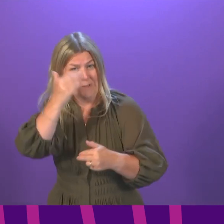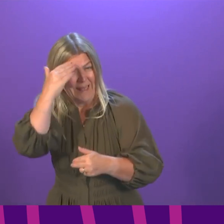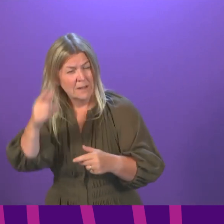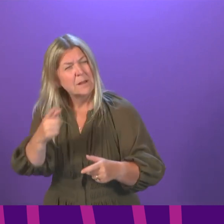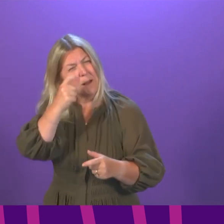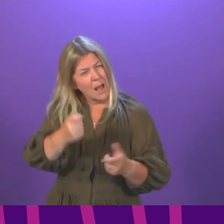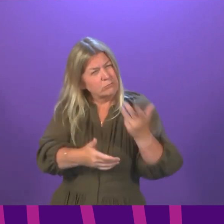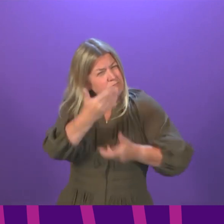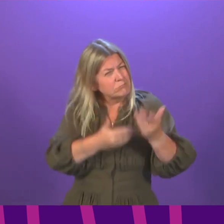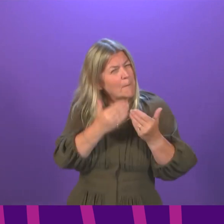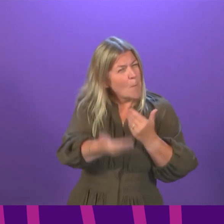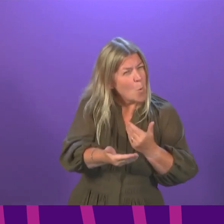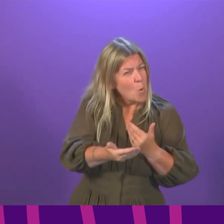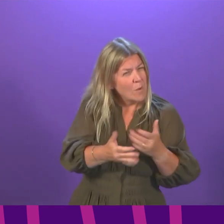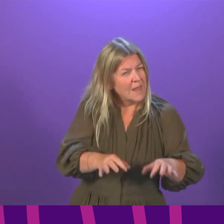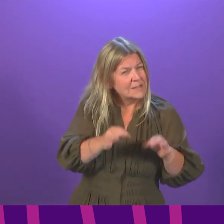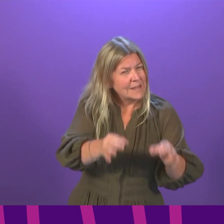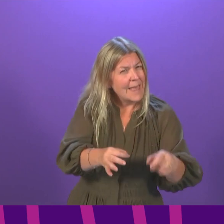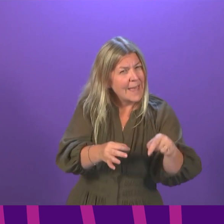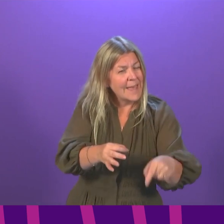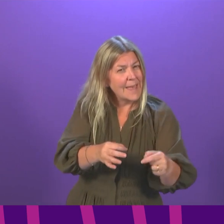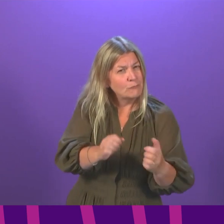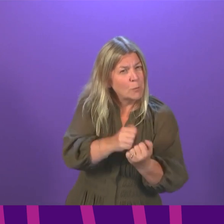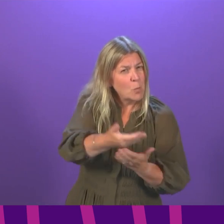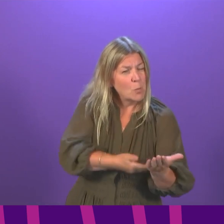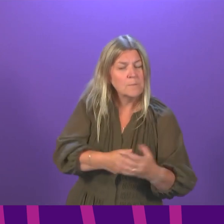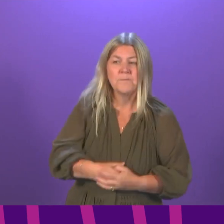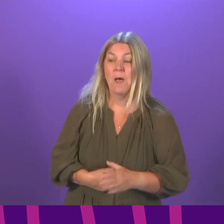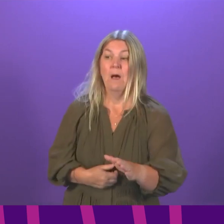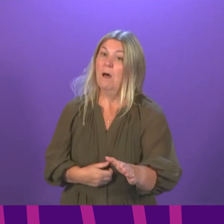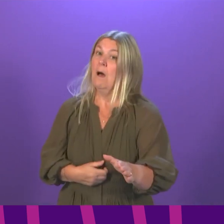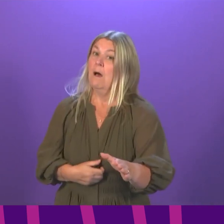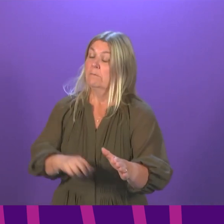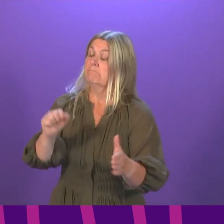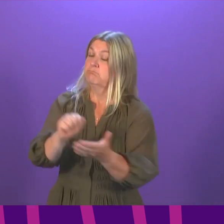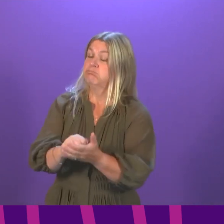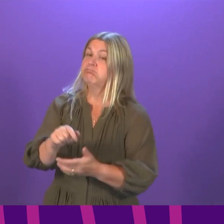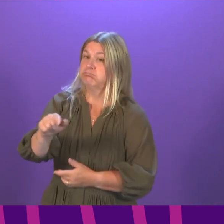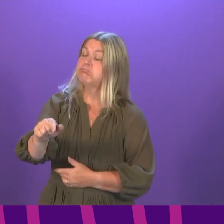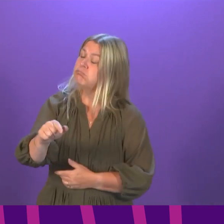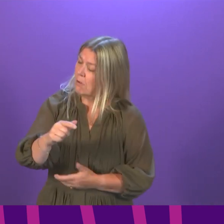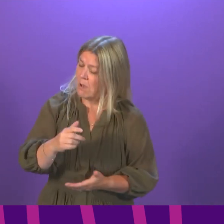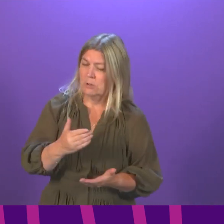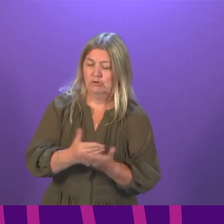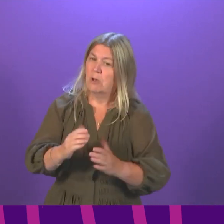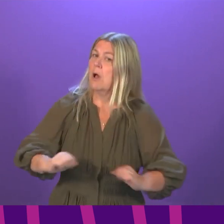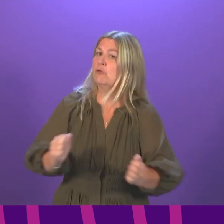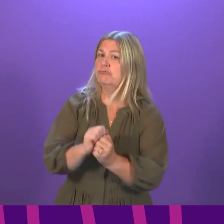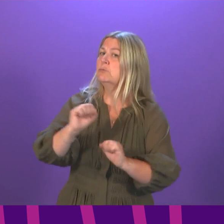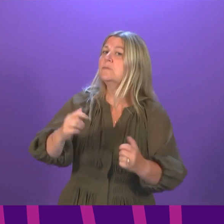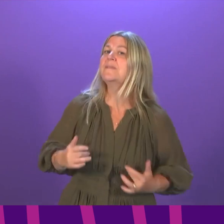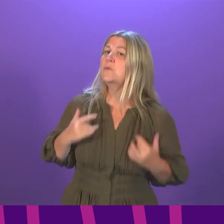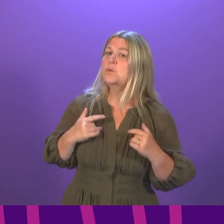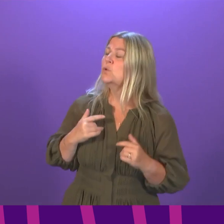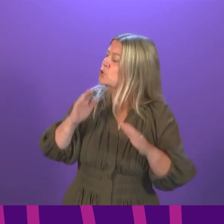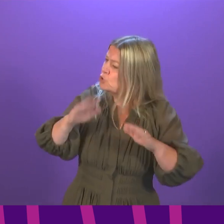suspension or delay to that to be any longer than necessary. I absolutely share the view that we should not have